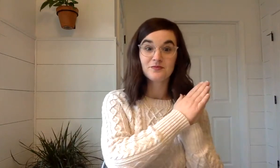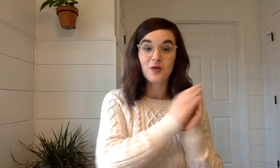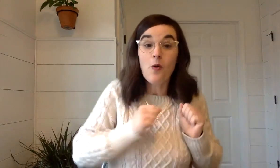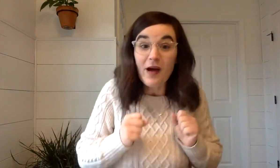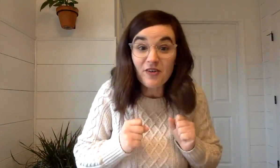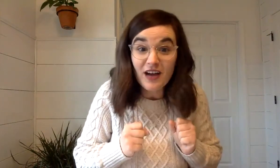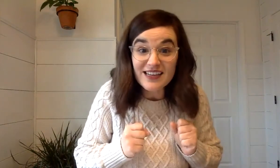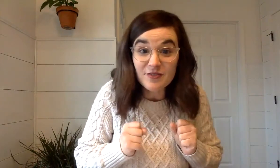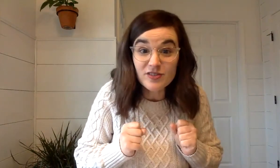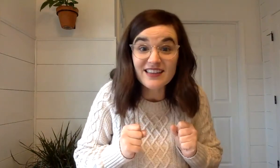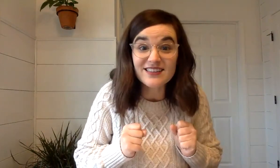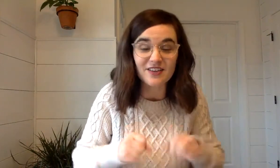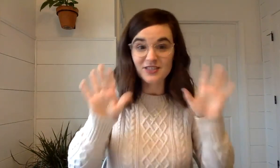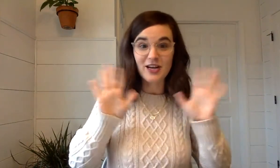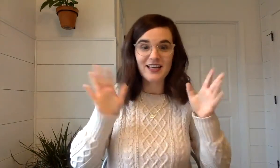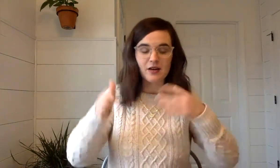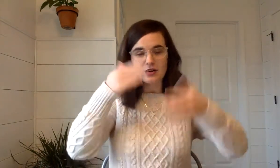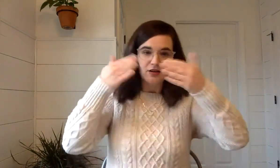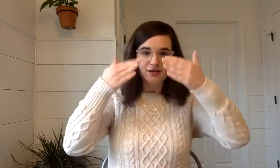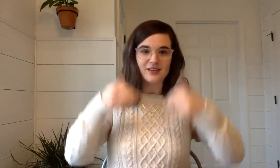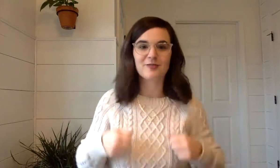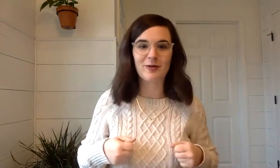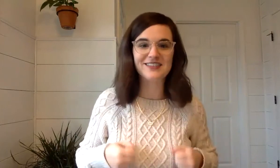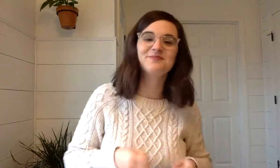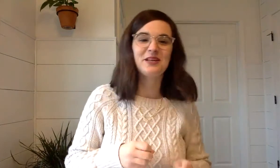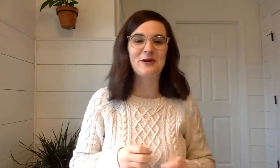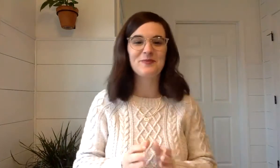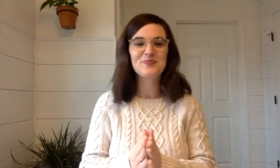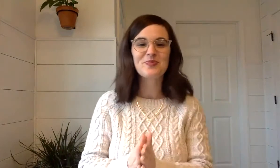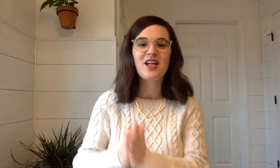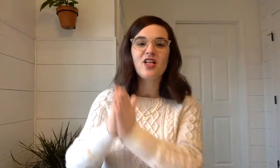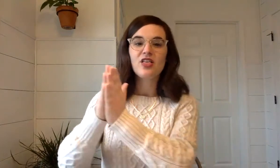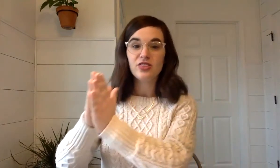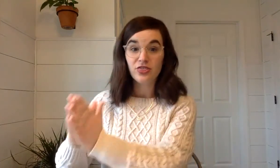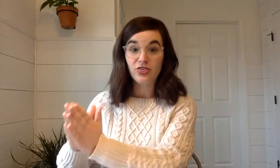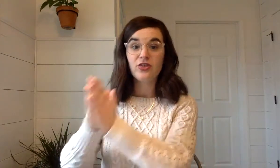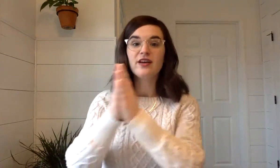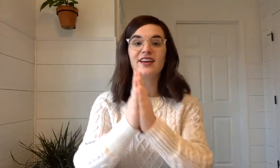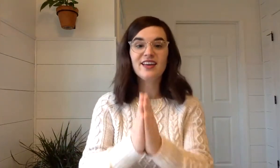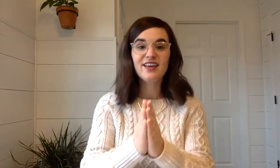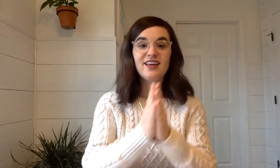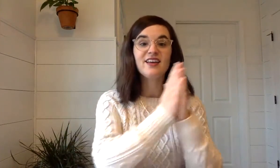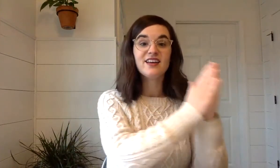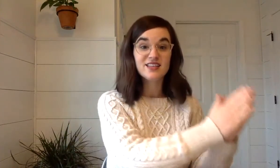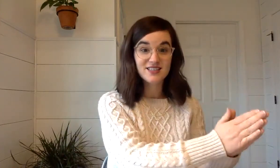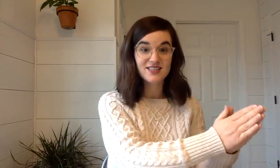I forgot to have you say the sounds. Let's try it again. Rr. Rr. Here we go. N. I. S.